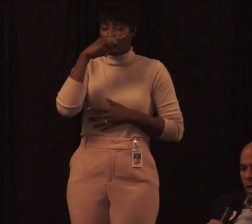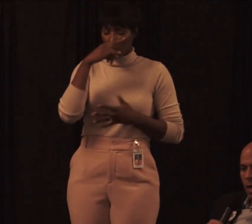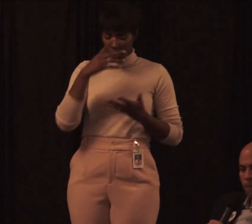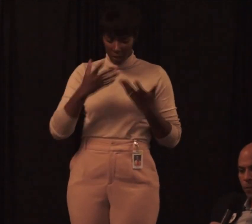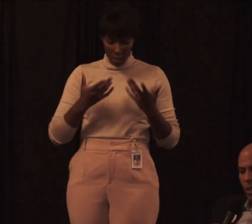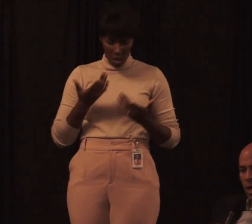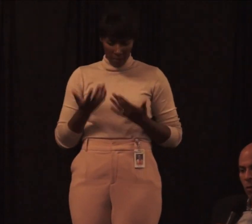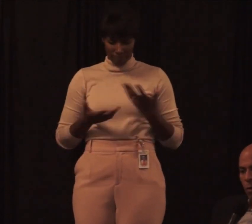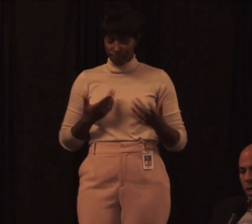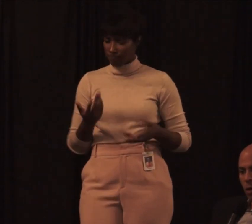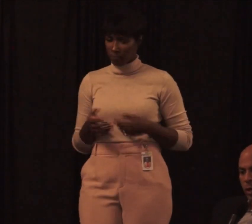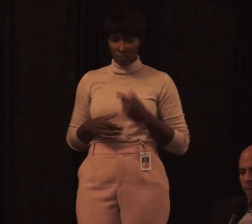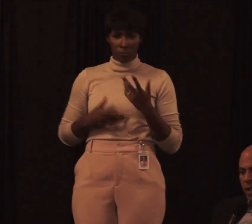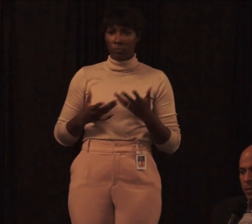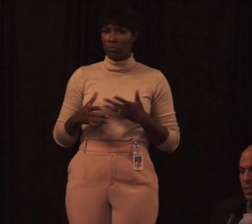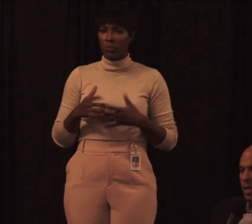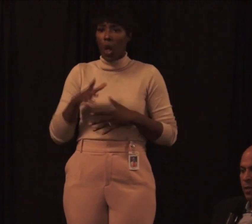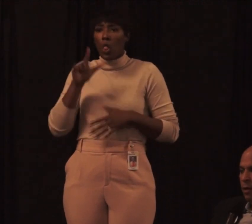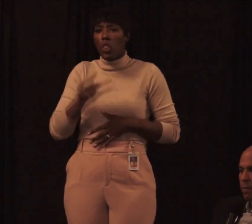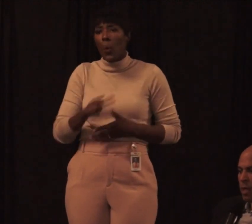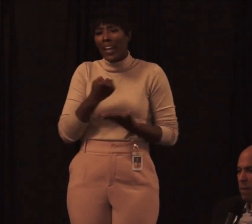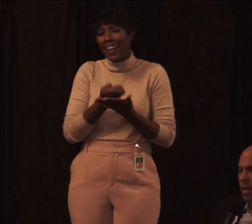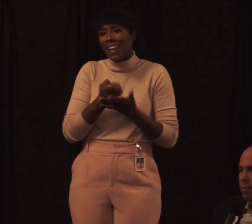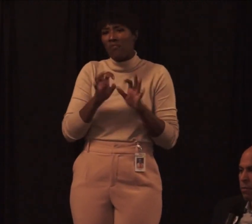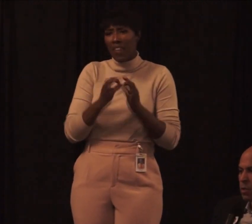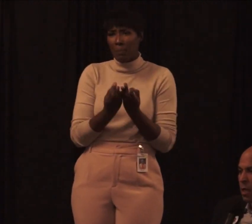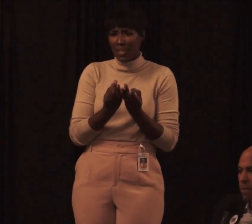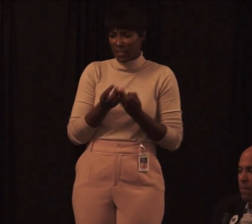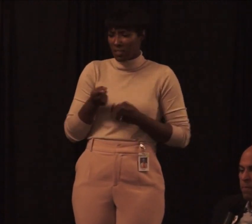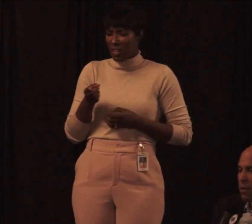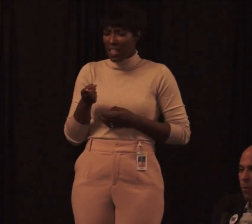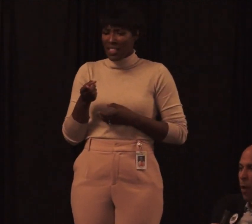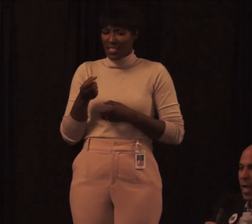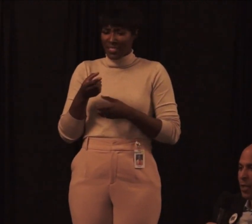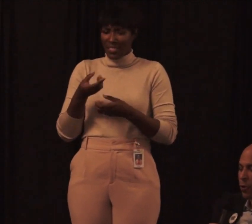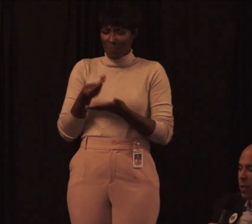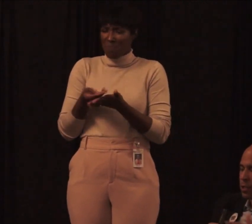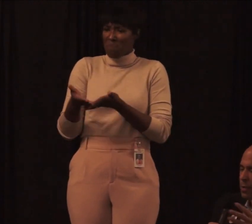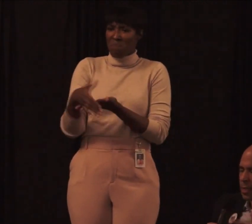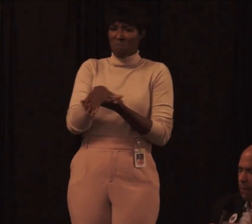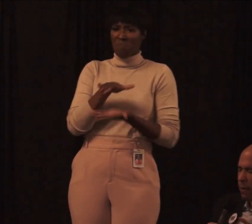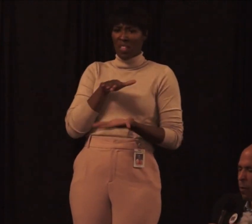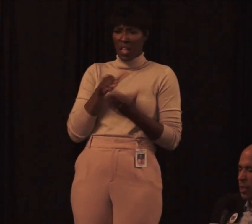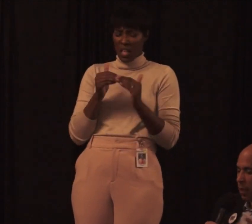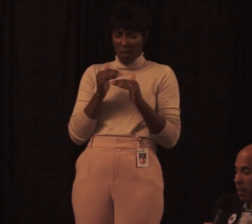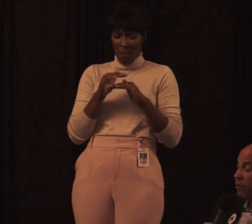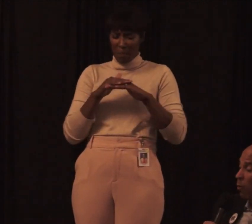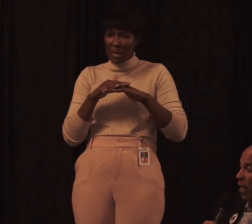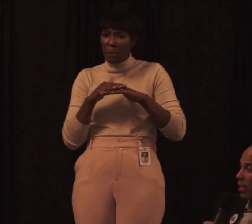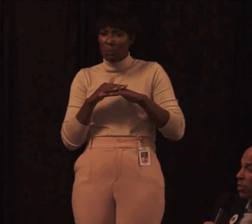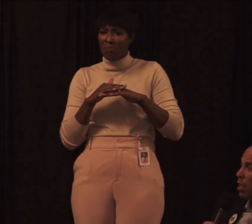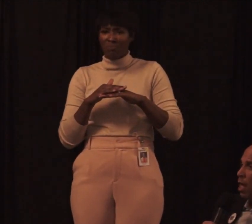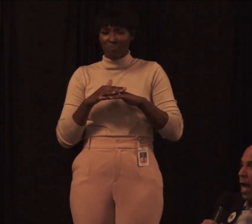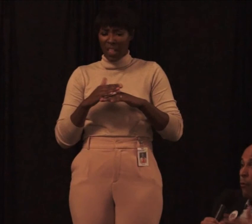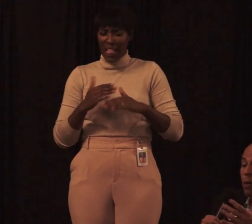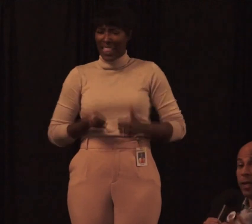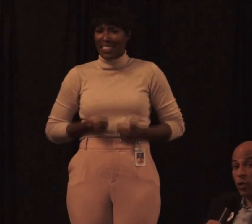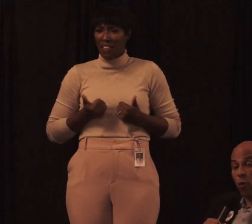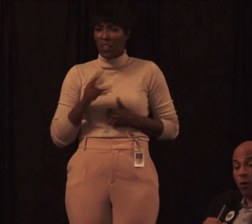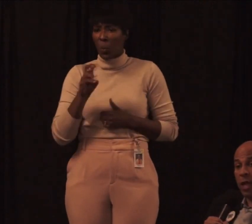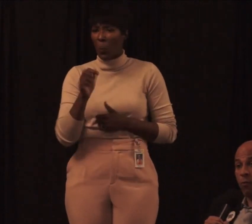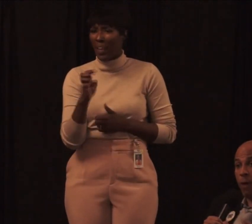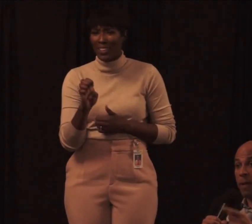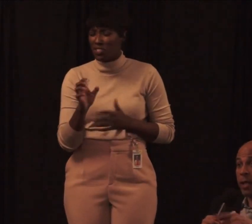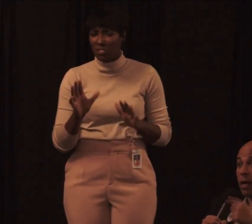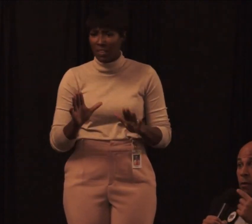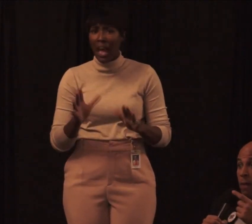in low-income families, they make sub-minimum wage, or excuse me, not sub-minimum wage, sub-living wage. I want to